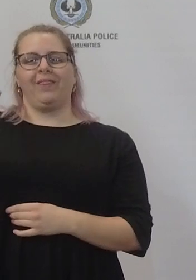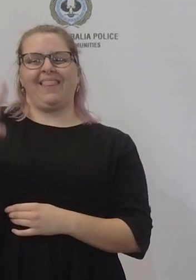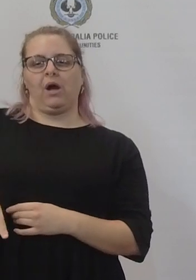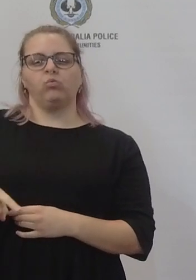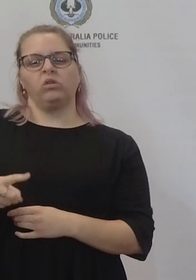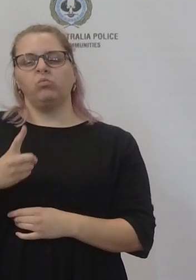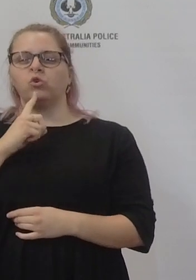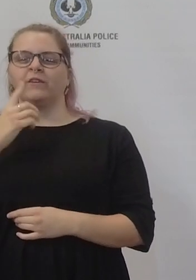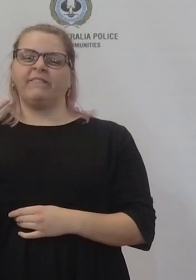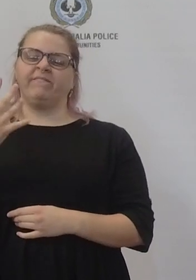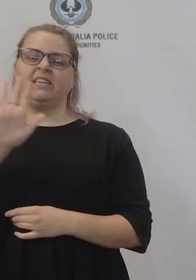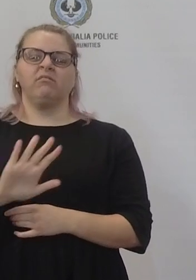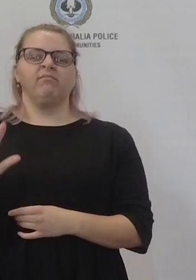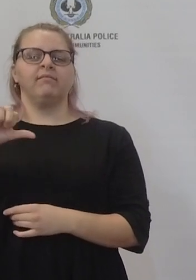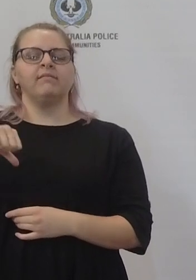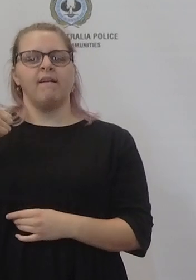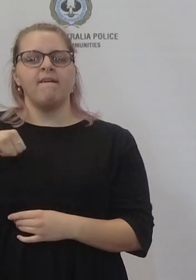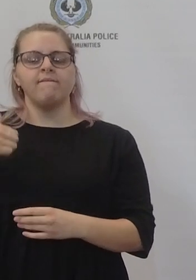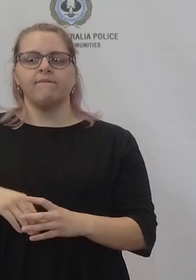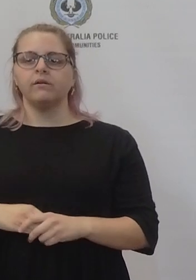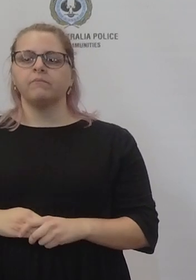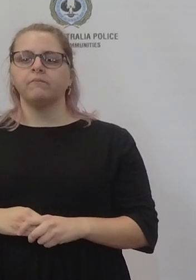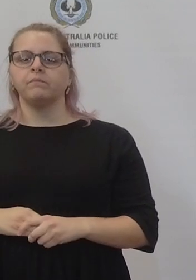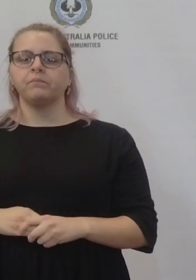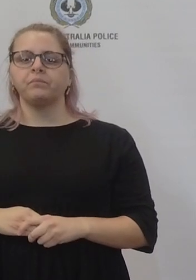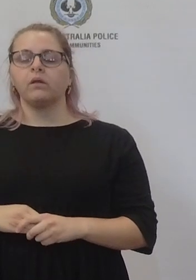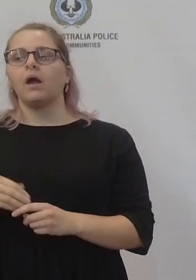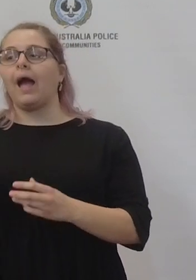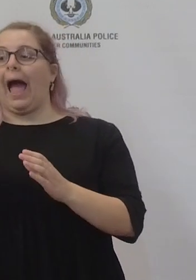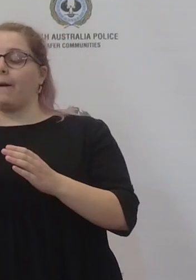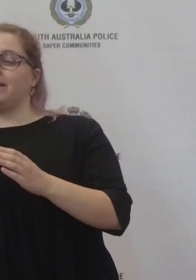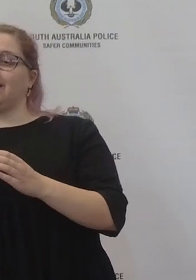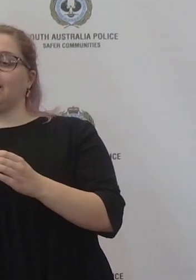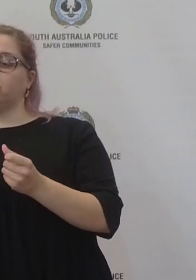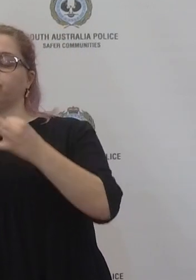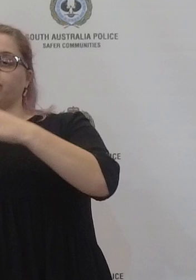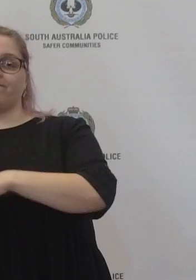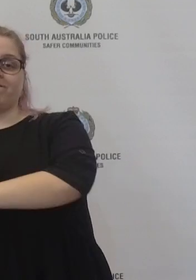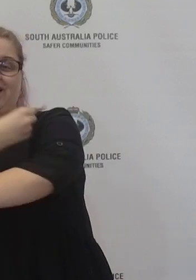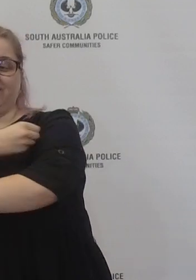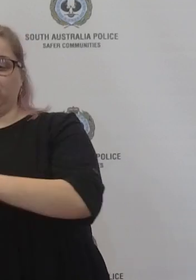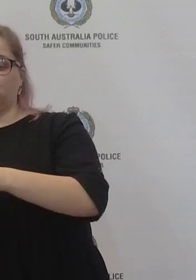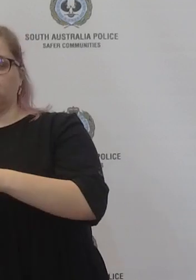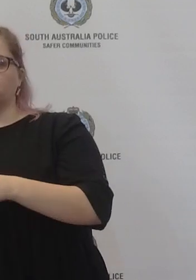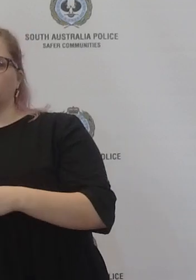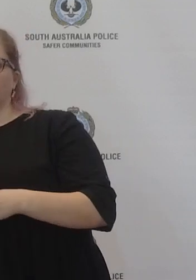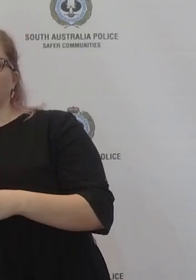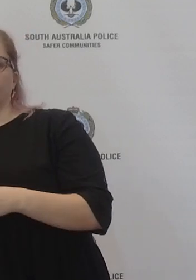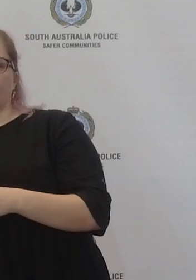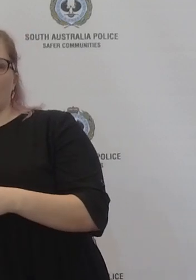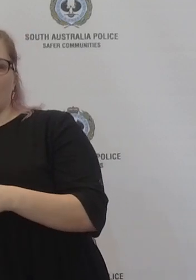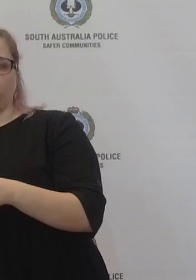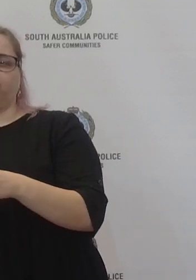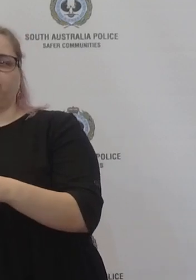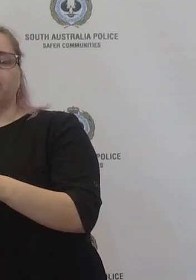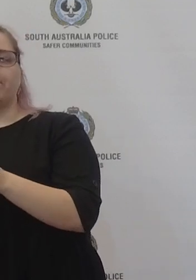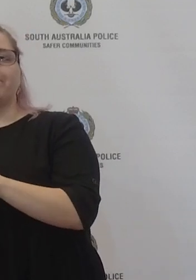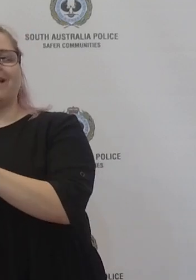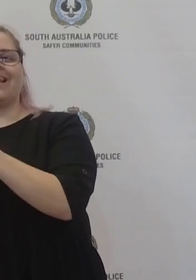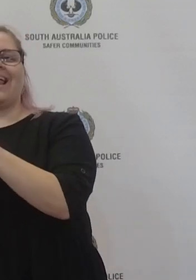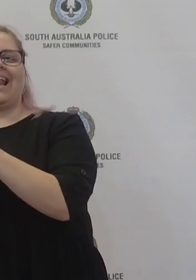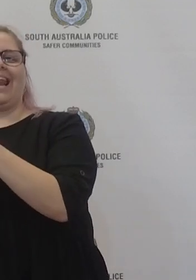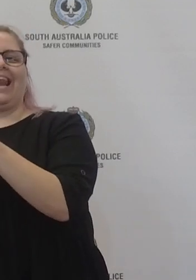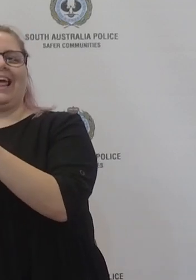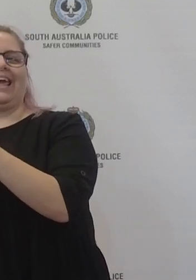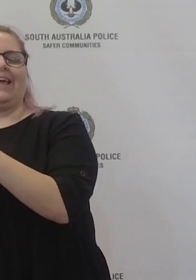204 of those 31,200 chose not to be vaccinated and they are on leave. So the vast